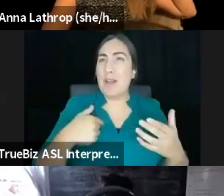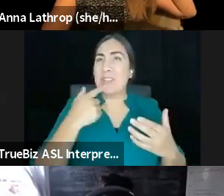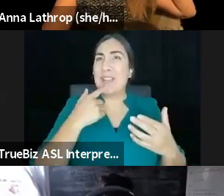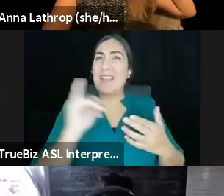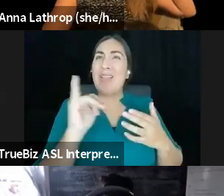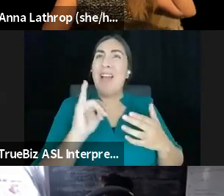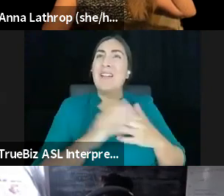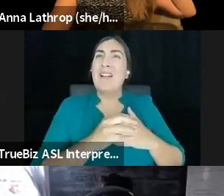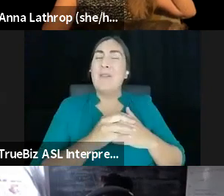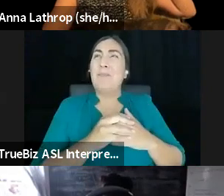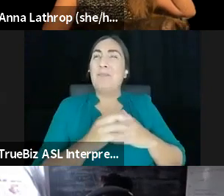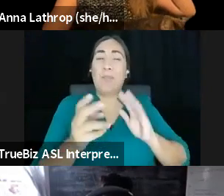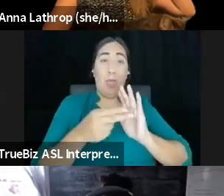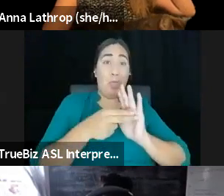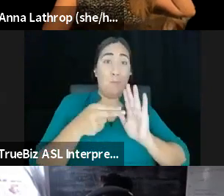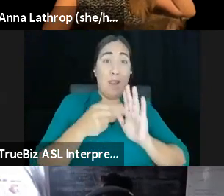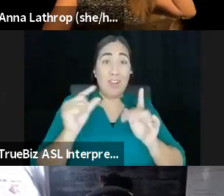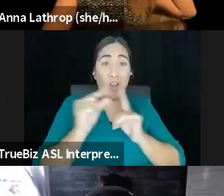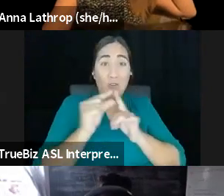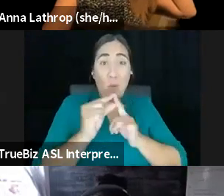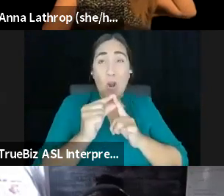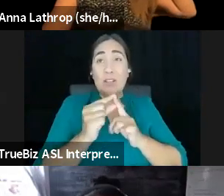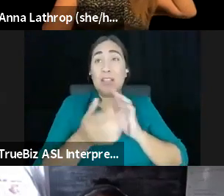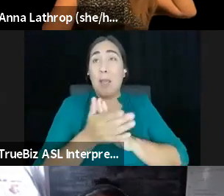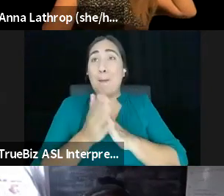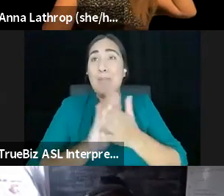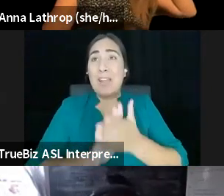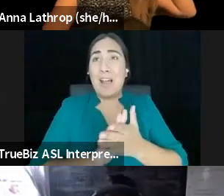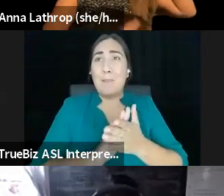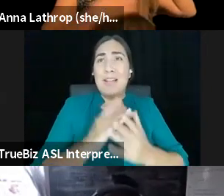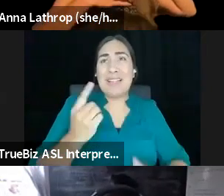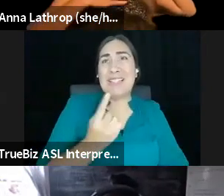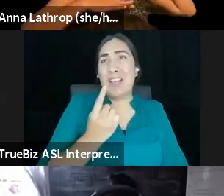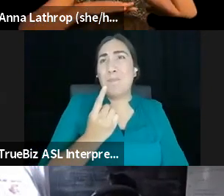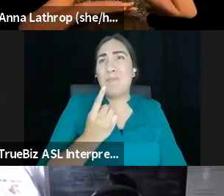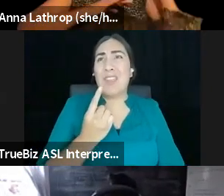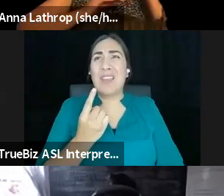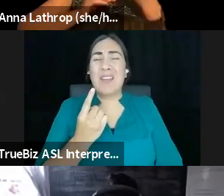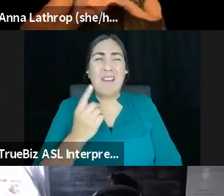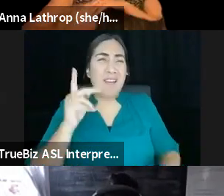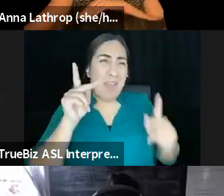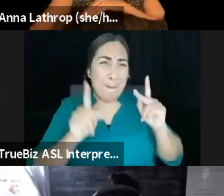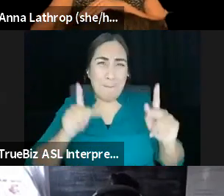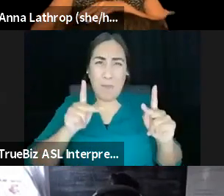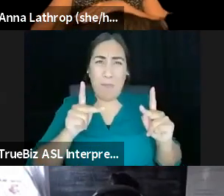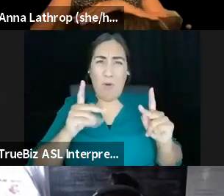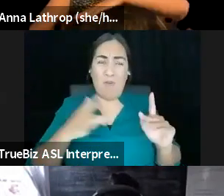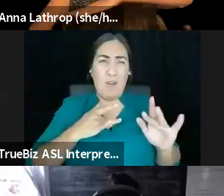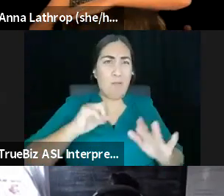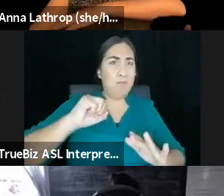has become something that people are pushing out against. And part of me